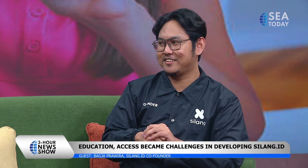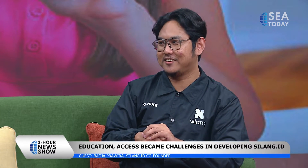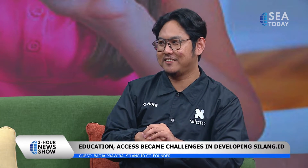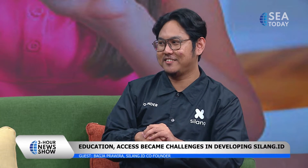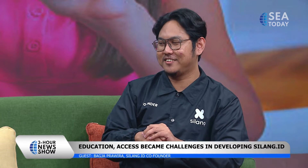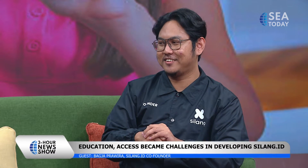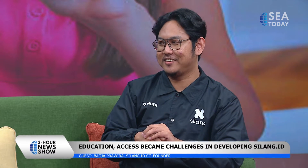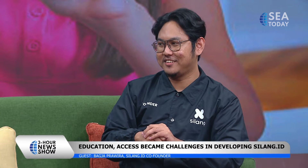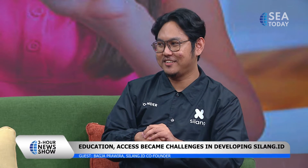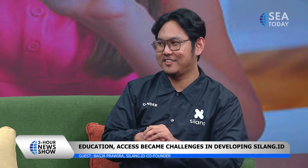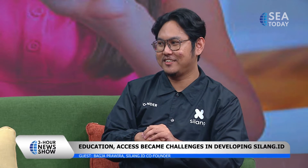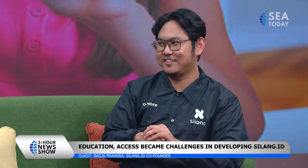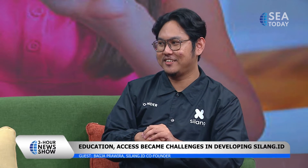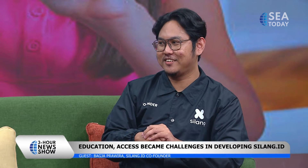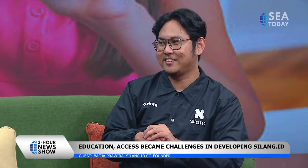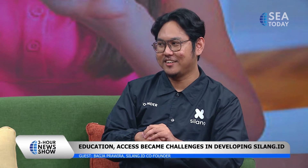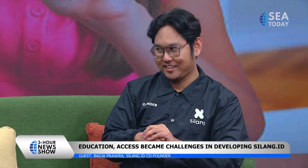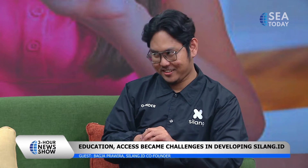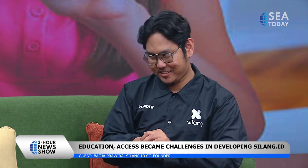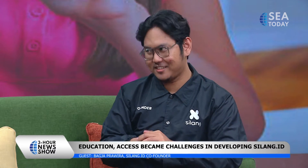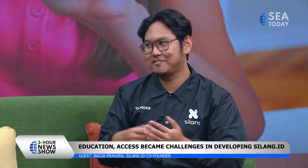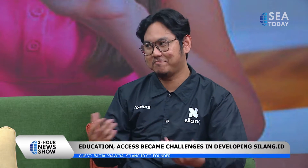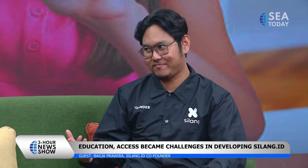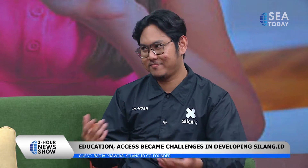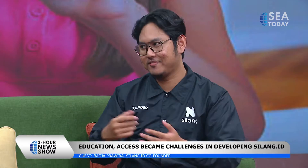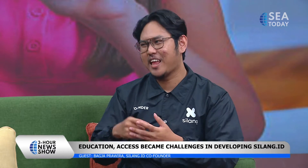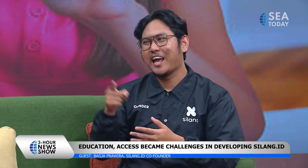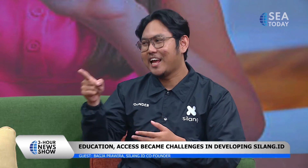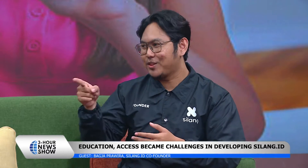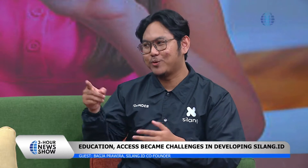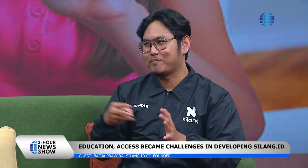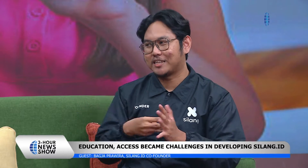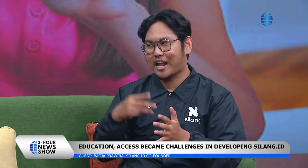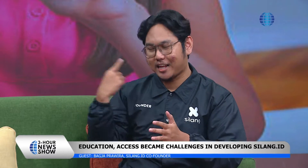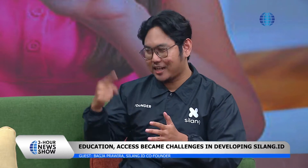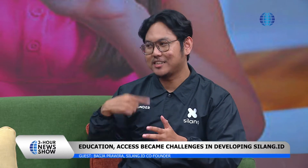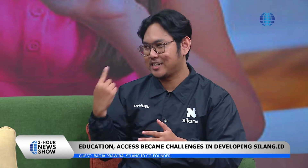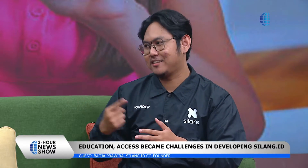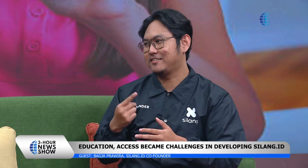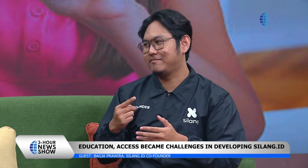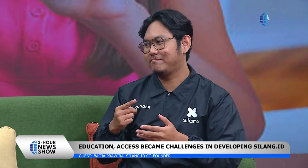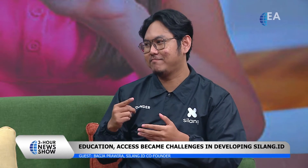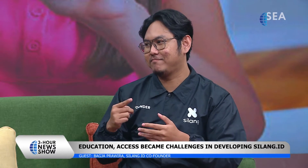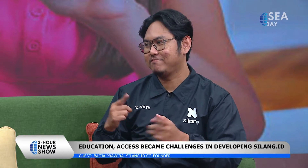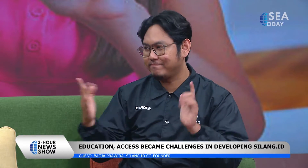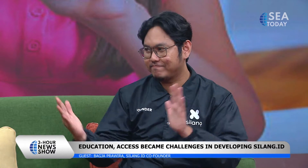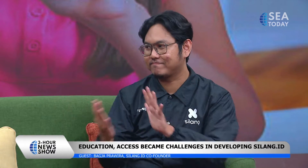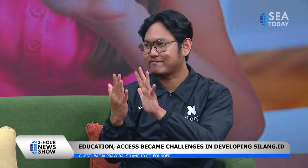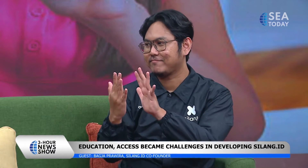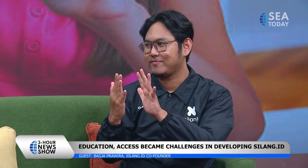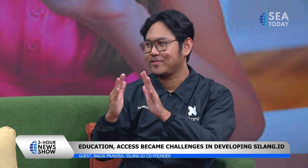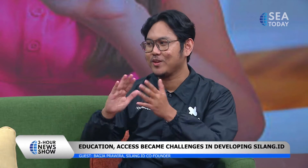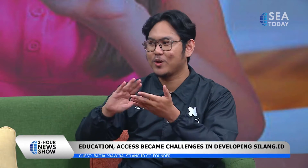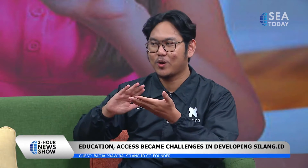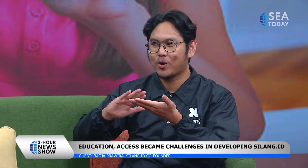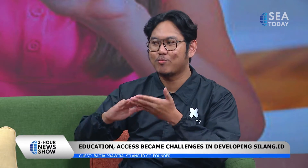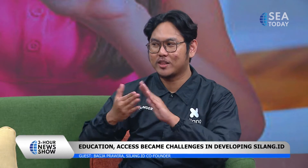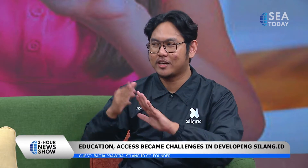sense of of discrimination have this form of discrimination and that was the the most